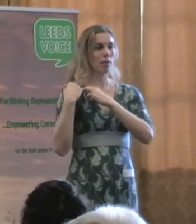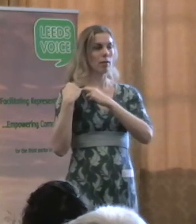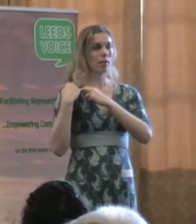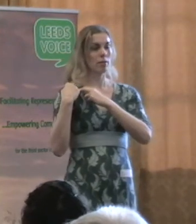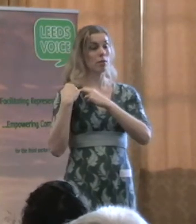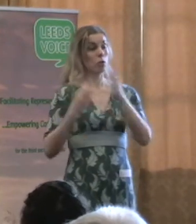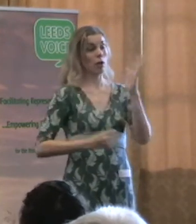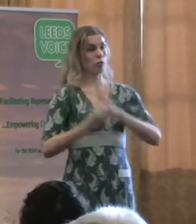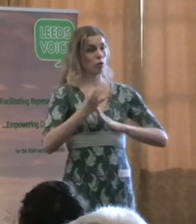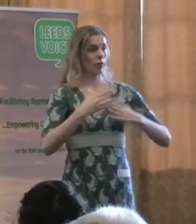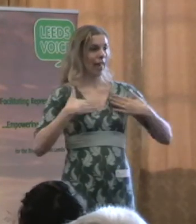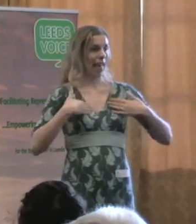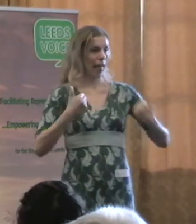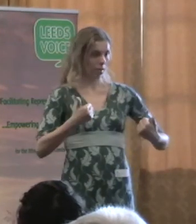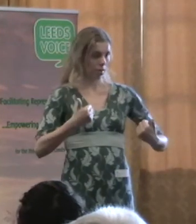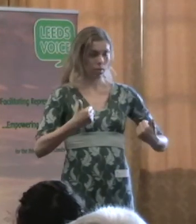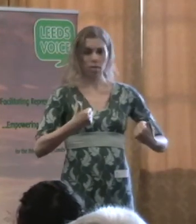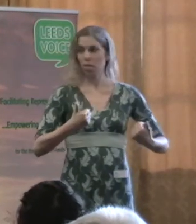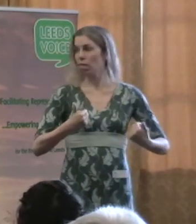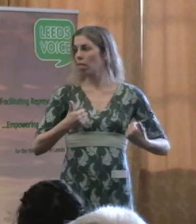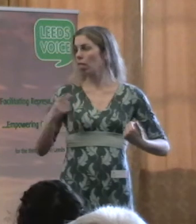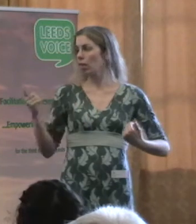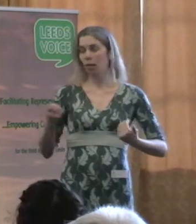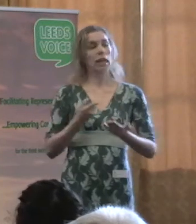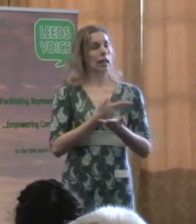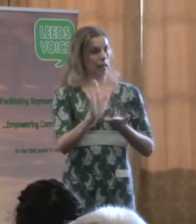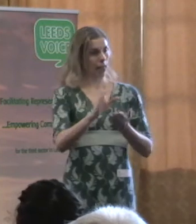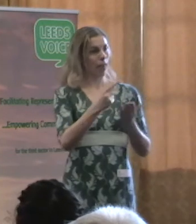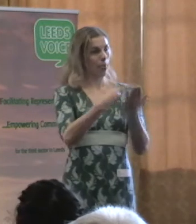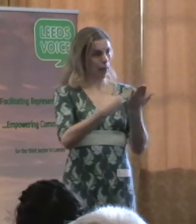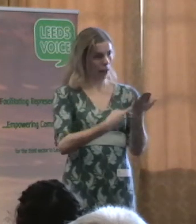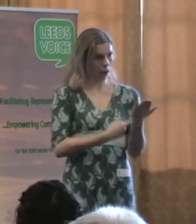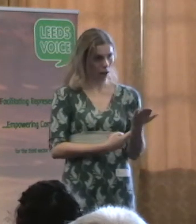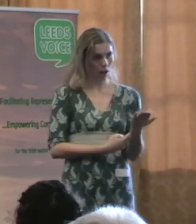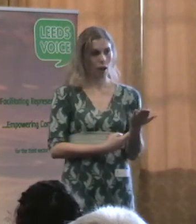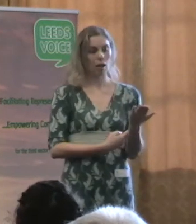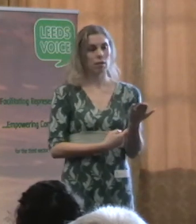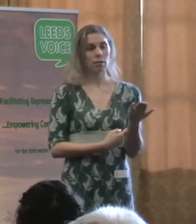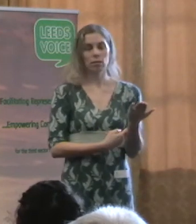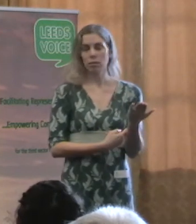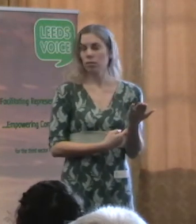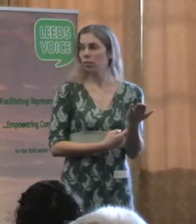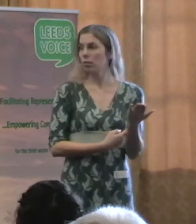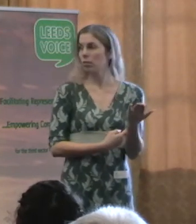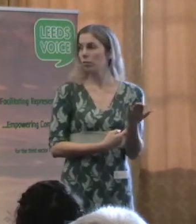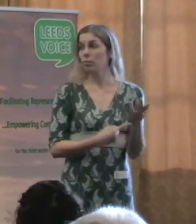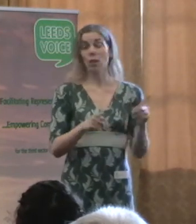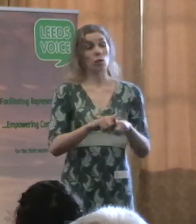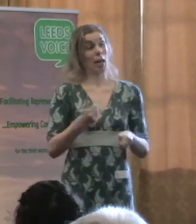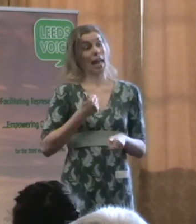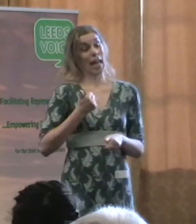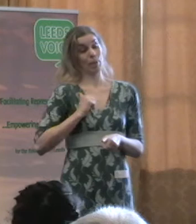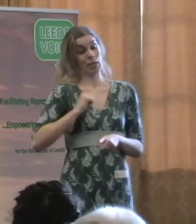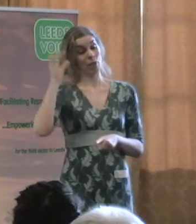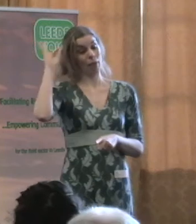improving health. They are set out in the bill. There is also a expectation about